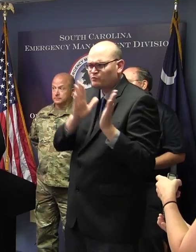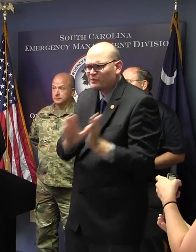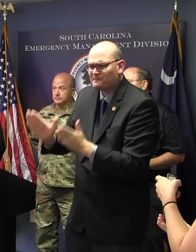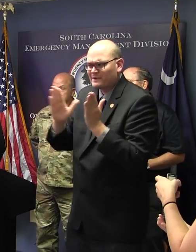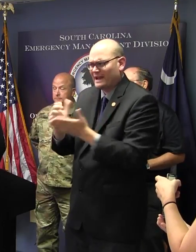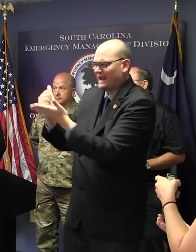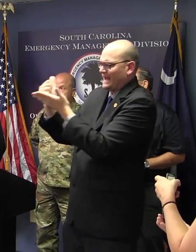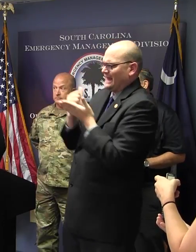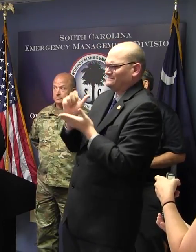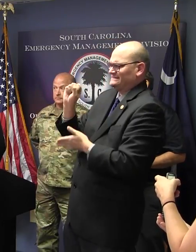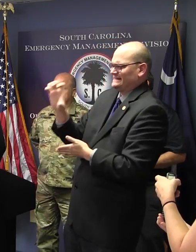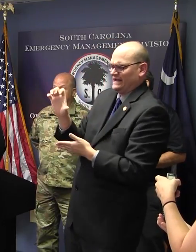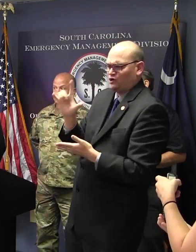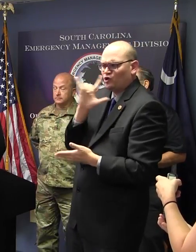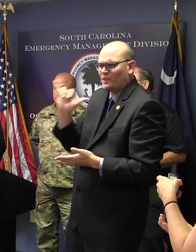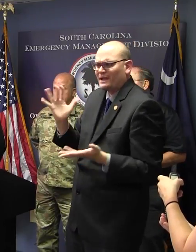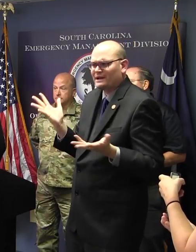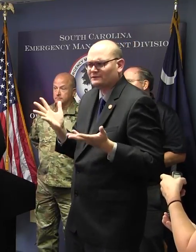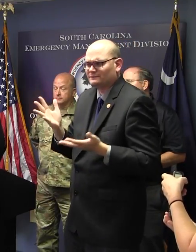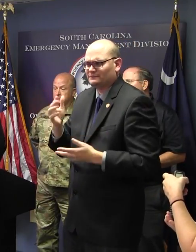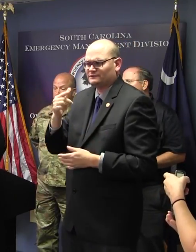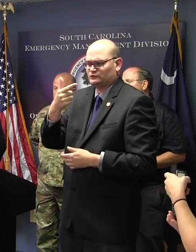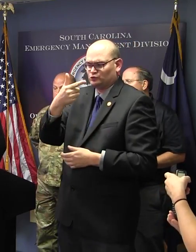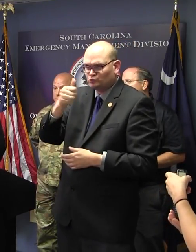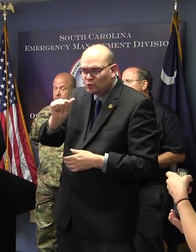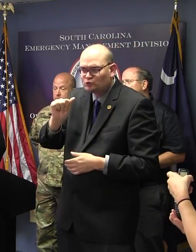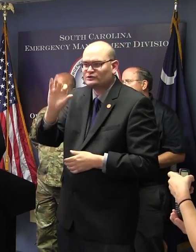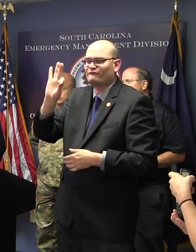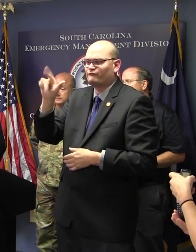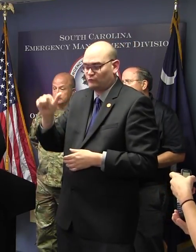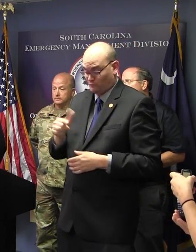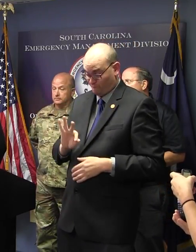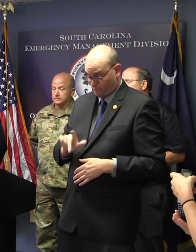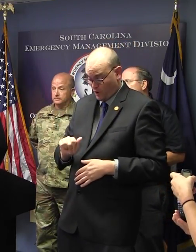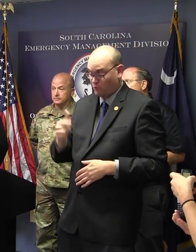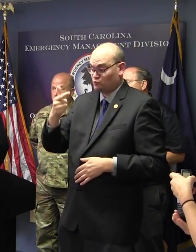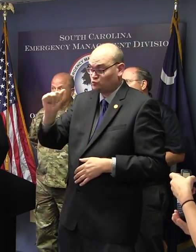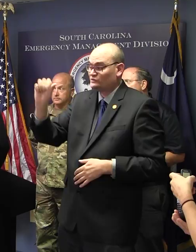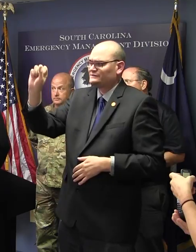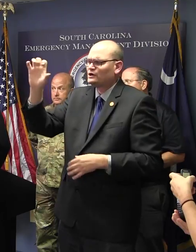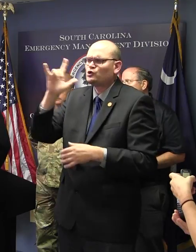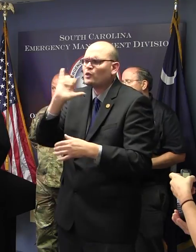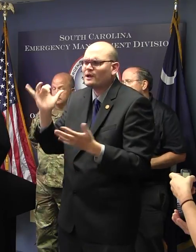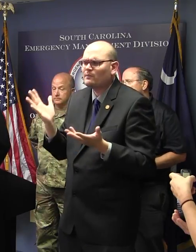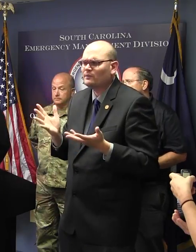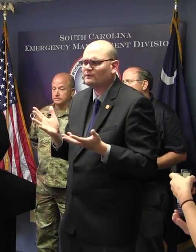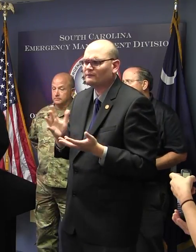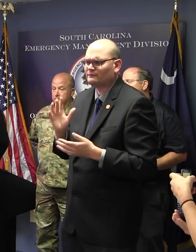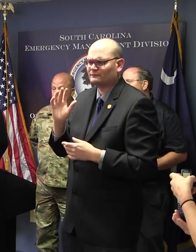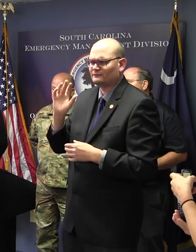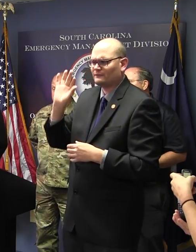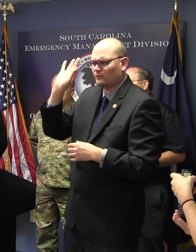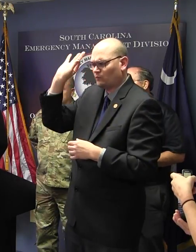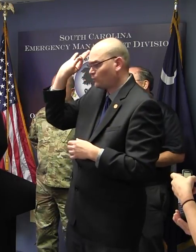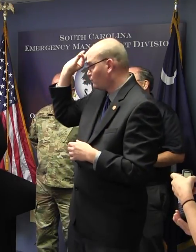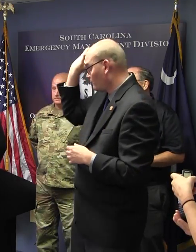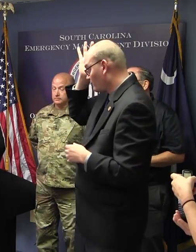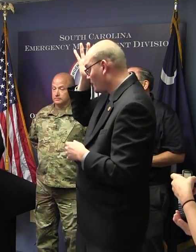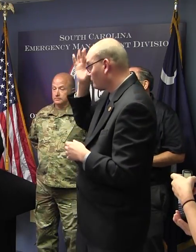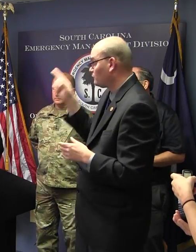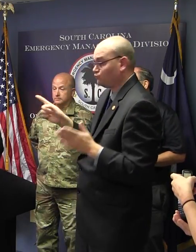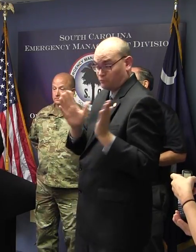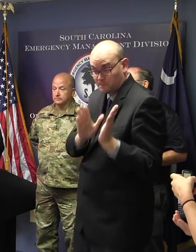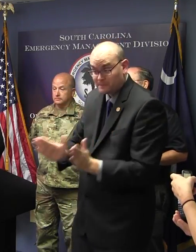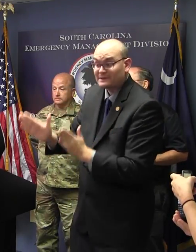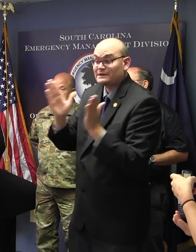to help, not just us, but Georgia, Florida, all the other areas that will be affected by that? They all prepared, and they've been through the same